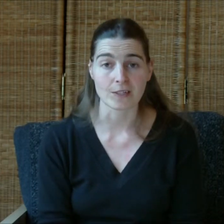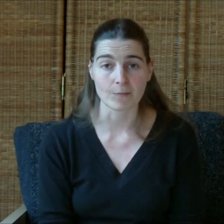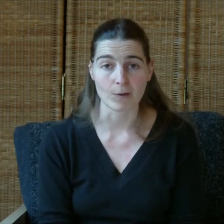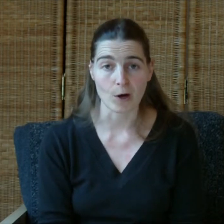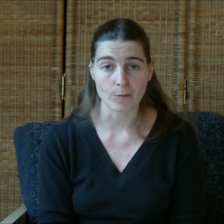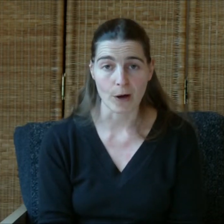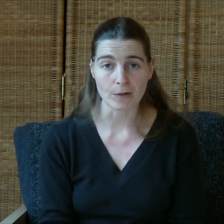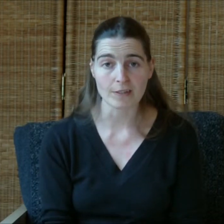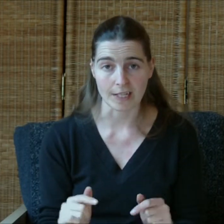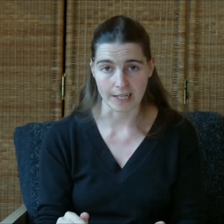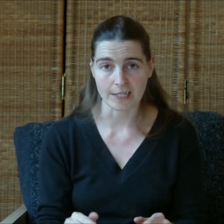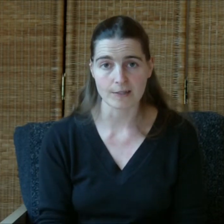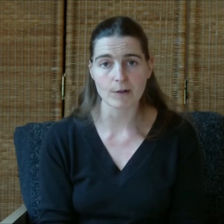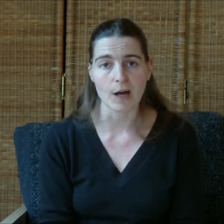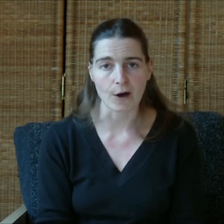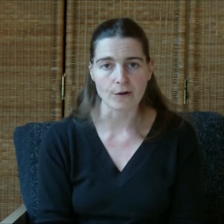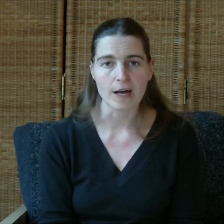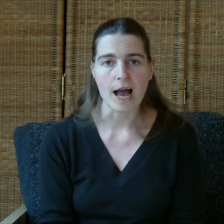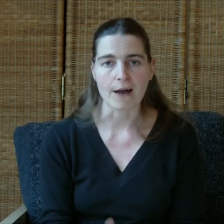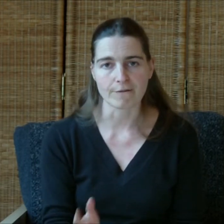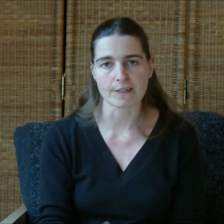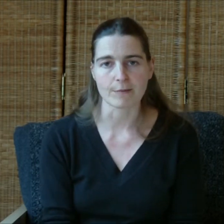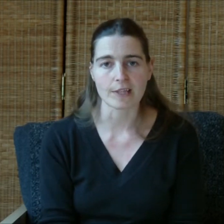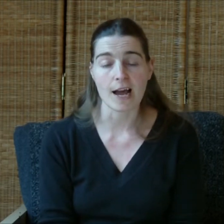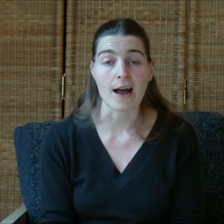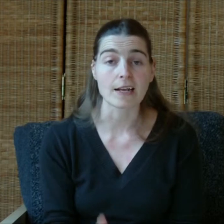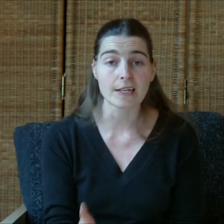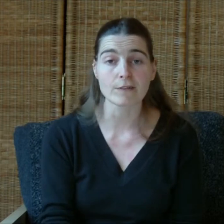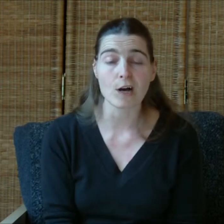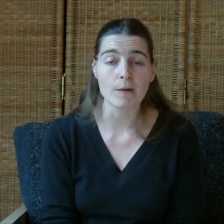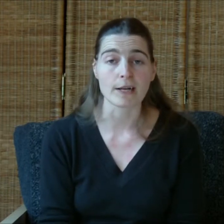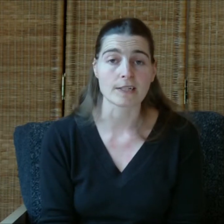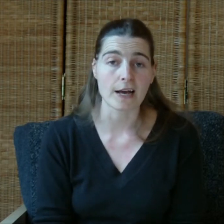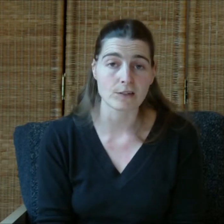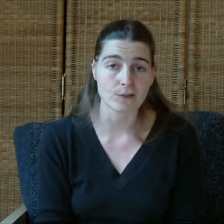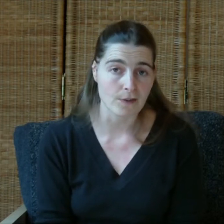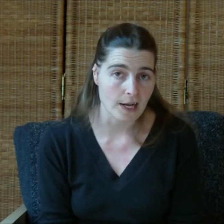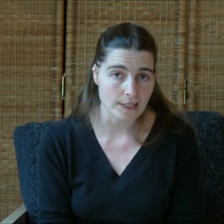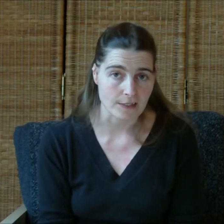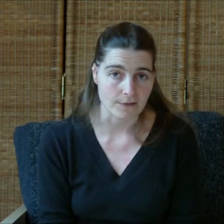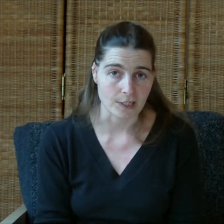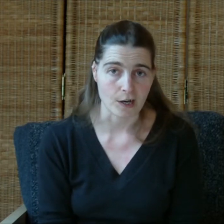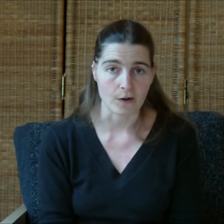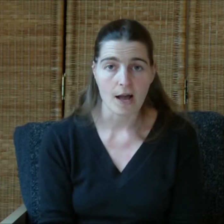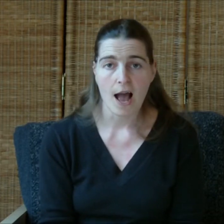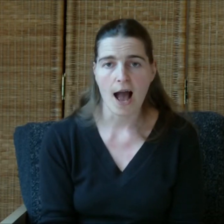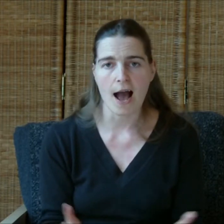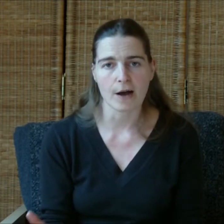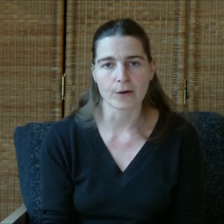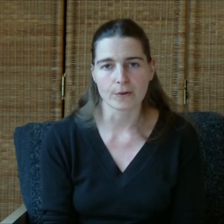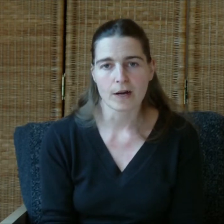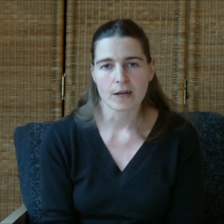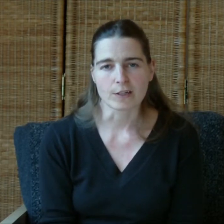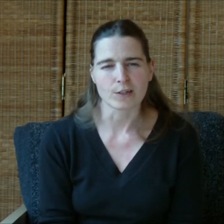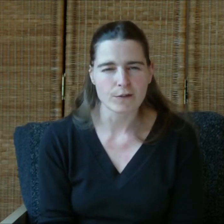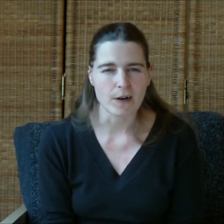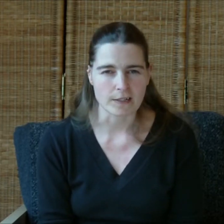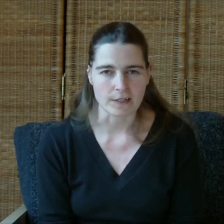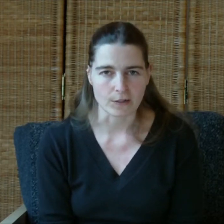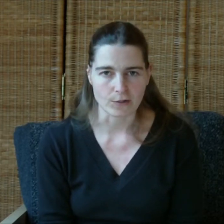the blog post, the link is below. Visit me there and leave a comment. How did you find this video? How do you find solutions